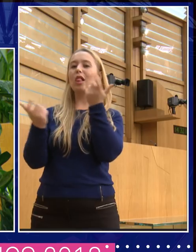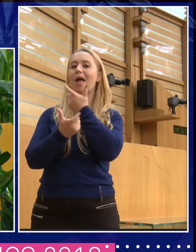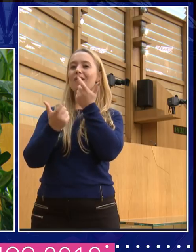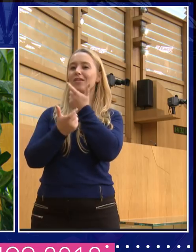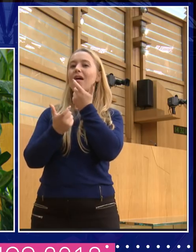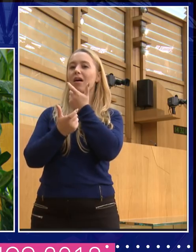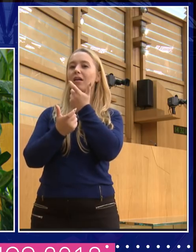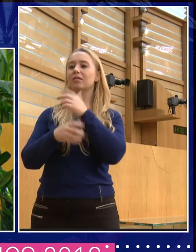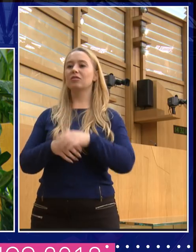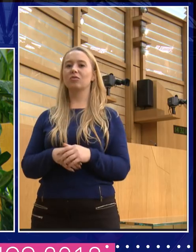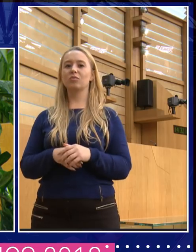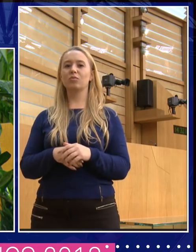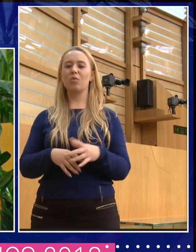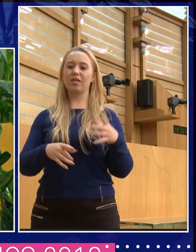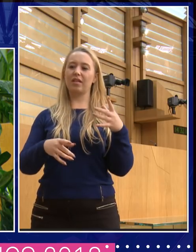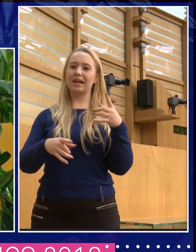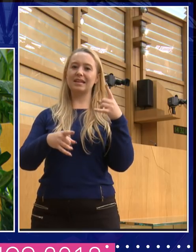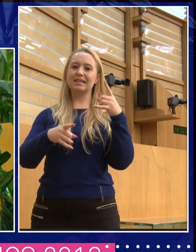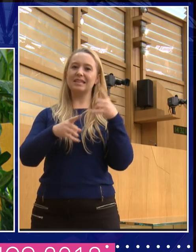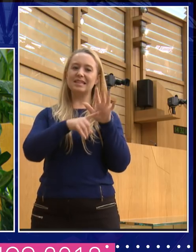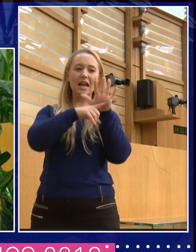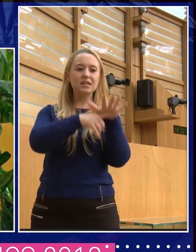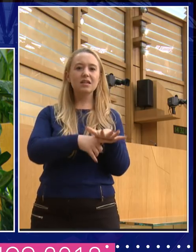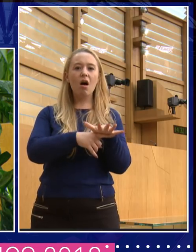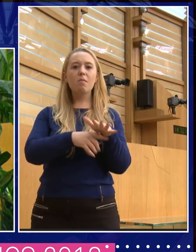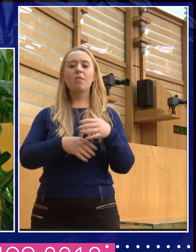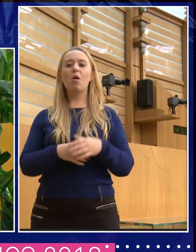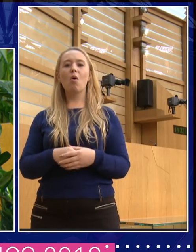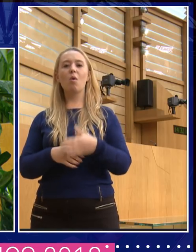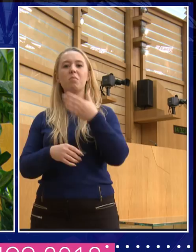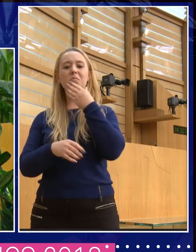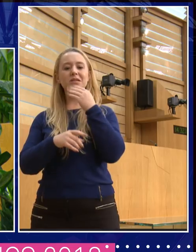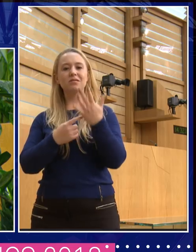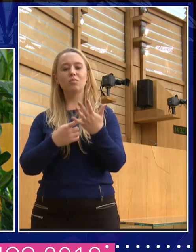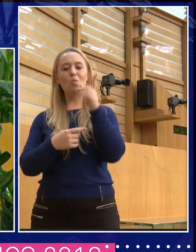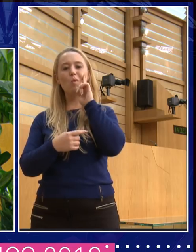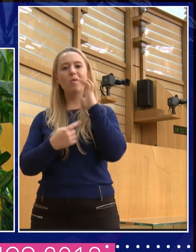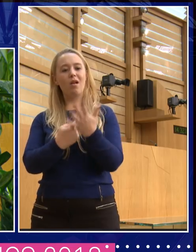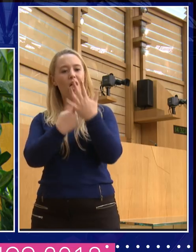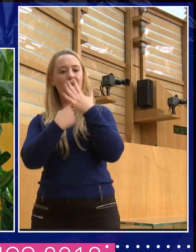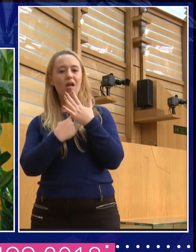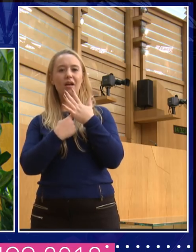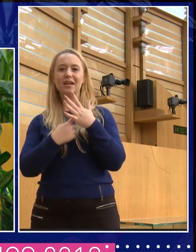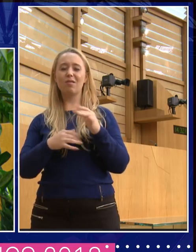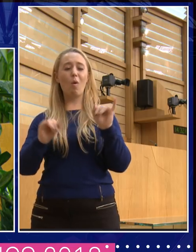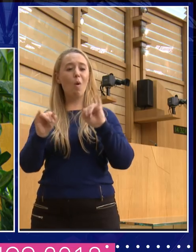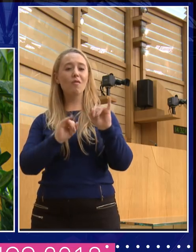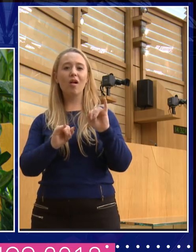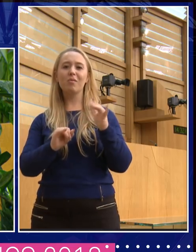sexism and misogyny, I think that there are some bits that are so terrible that you have to call it out as just